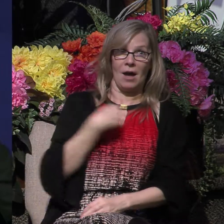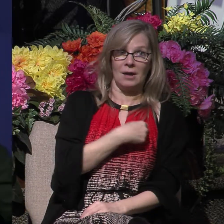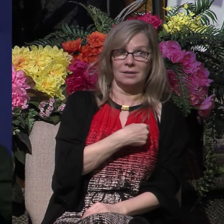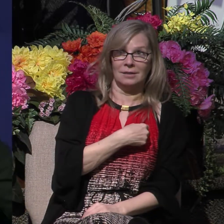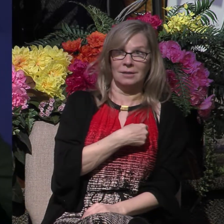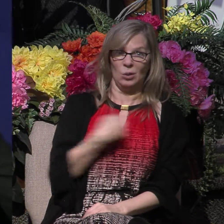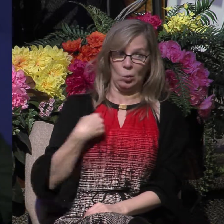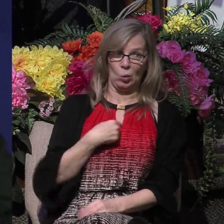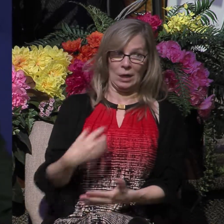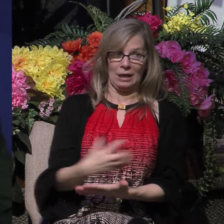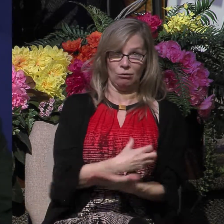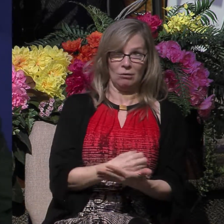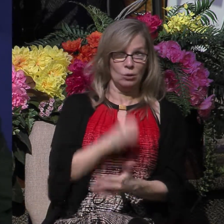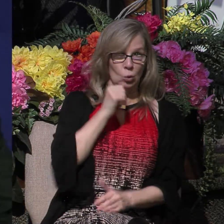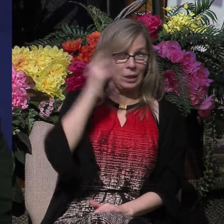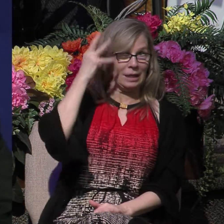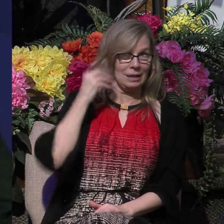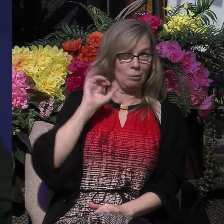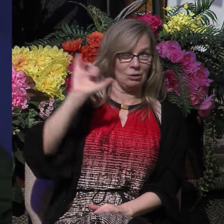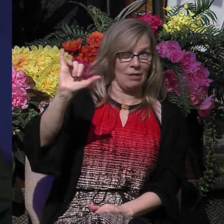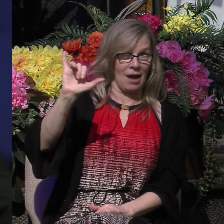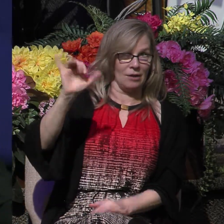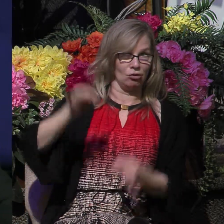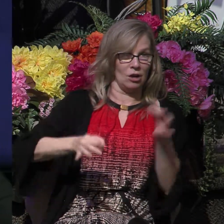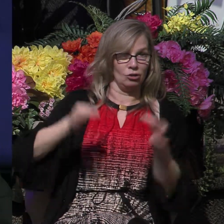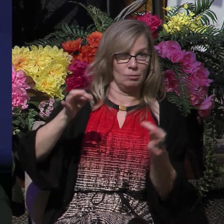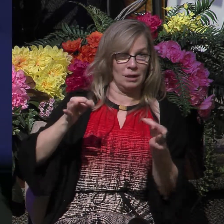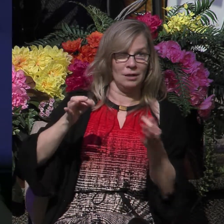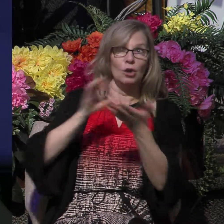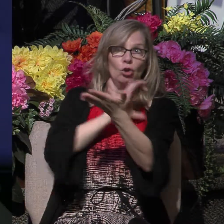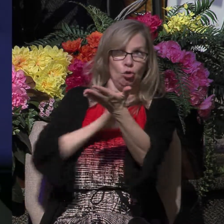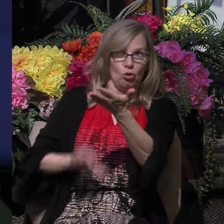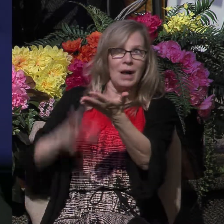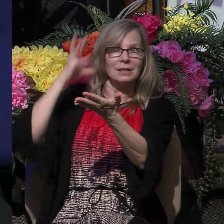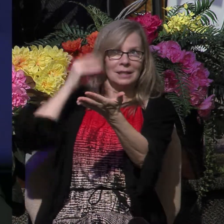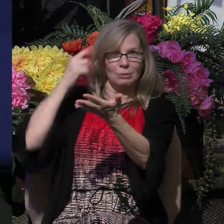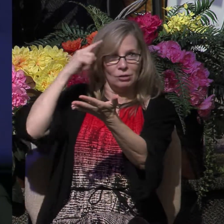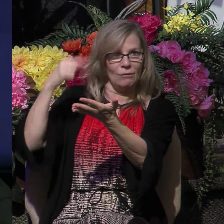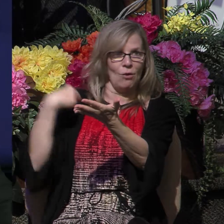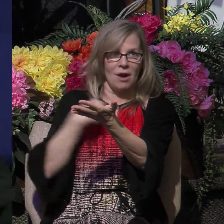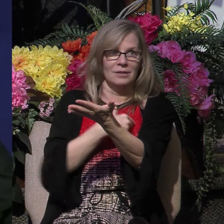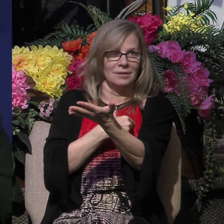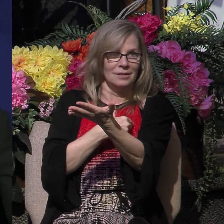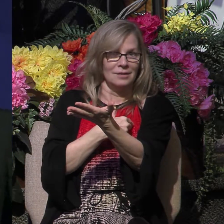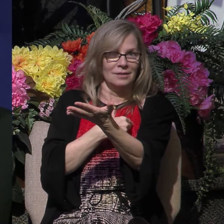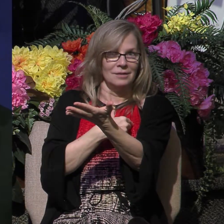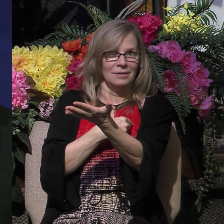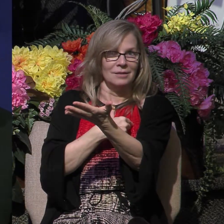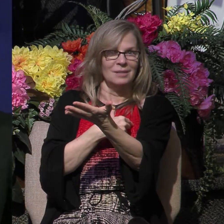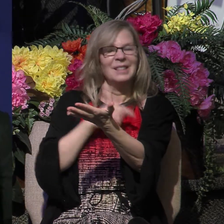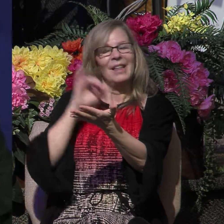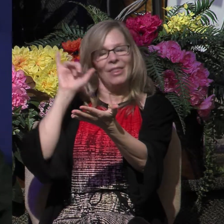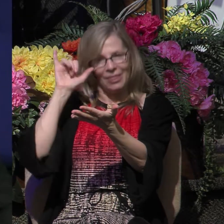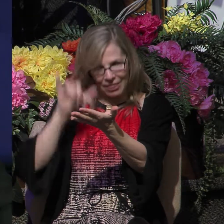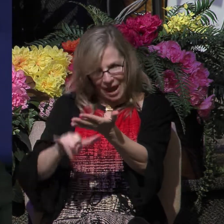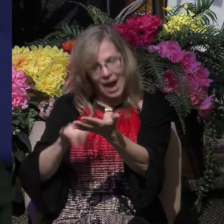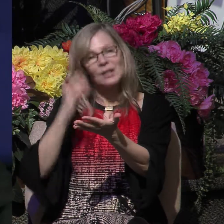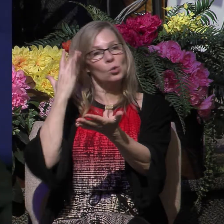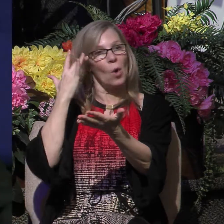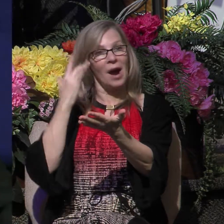we did not experience this judgment because Christ experienced it for us. That's why the second thing Paul and